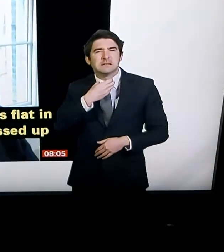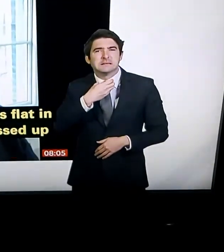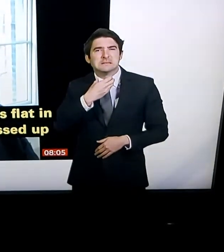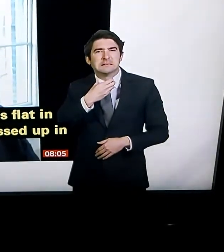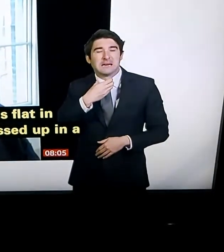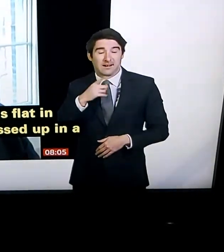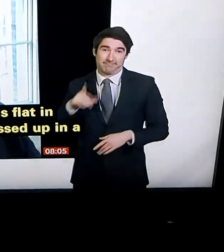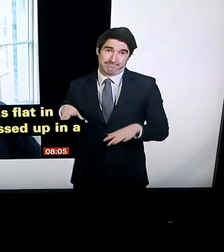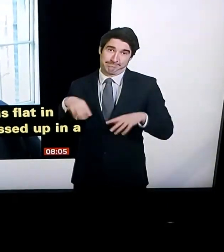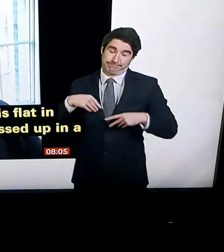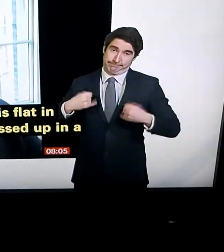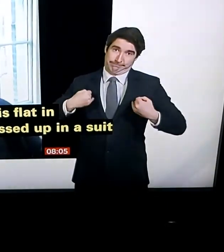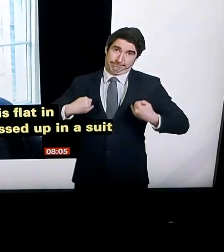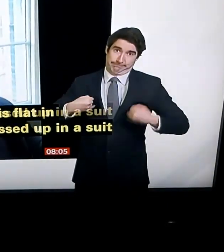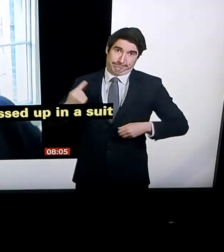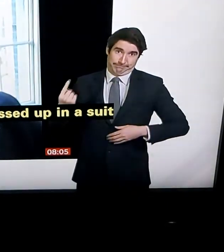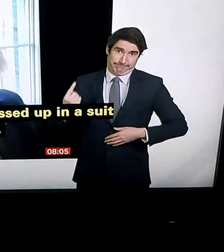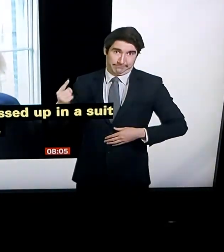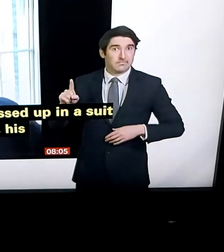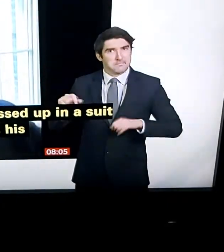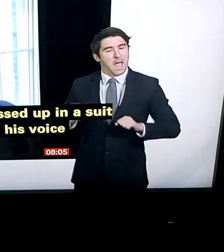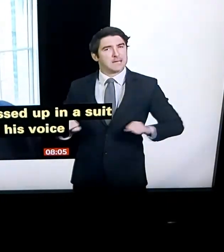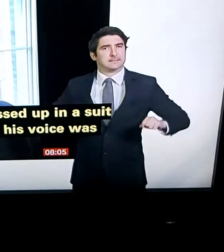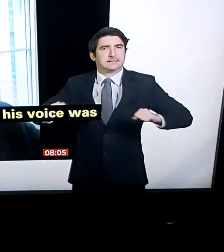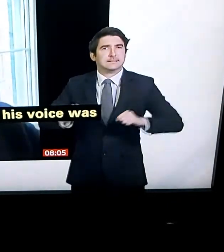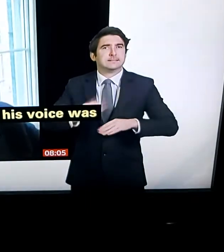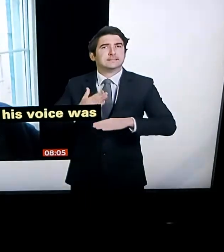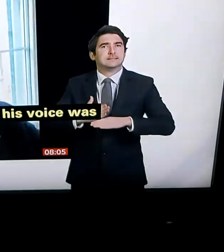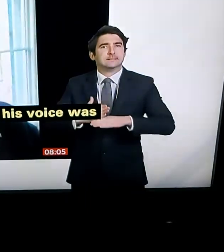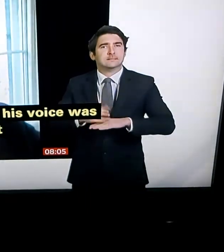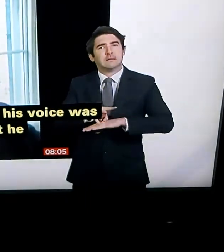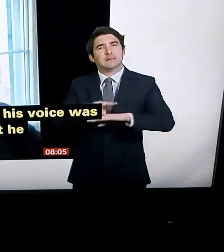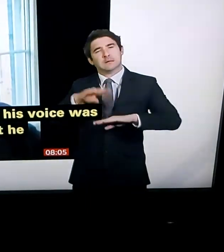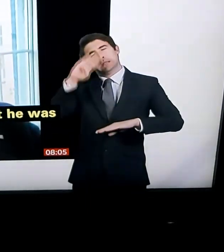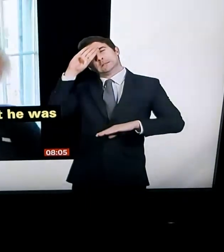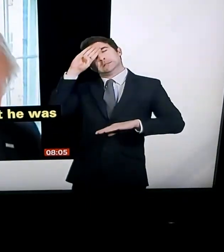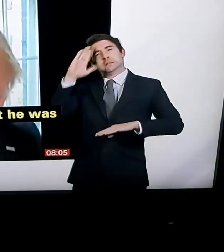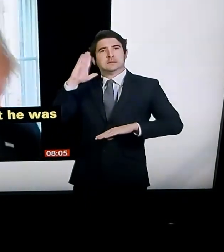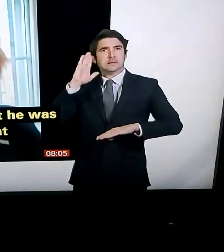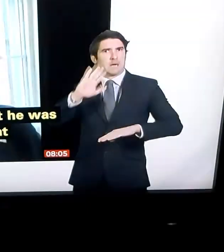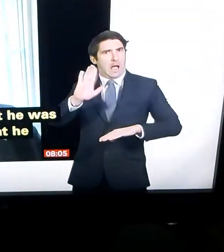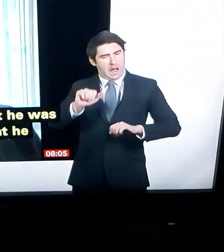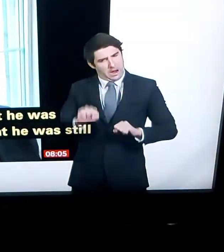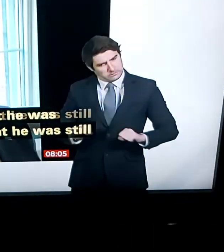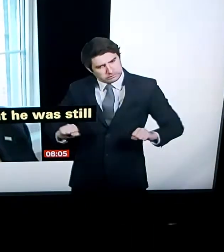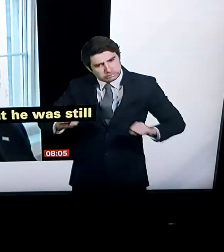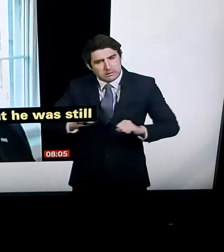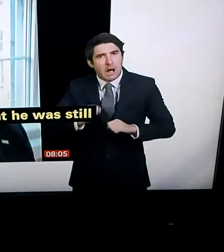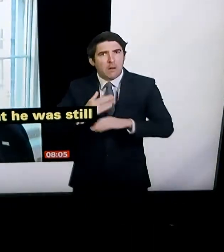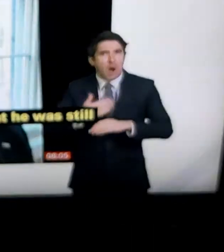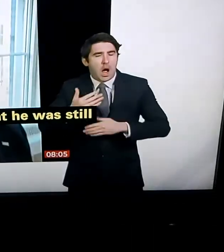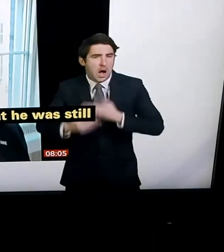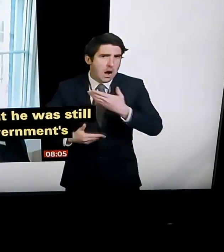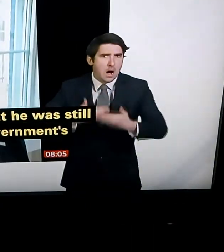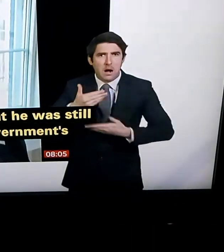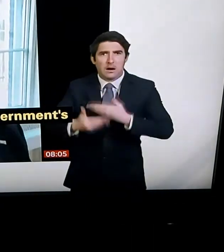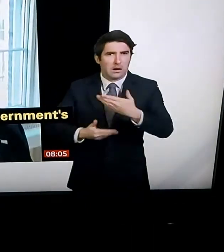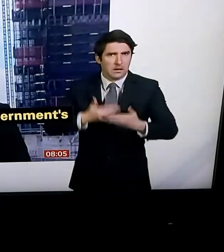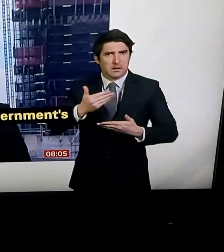think he was trying to suggest that he is still coordinating the government's efforts from the self-isolation. We saw pictures of the weekend as well,